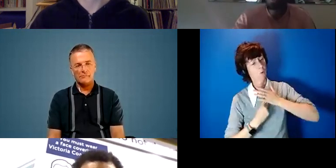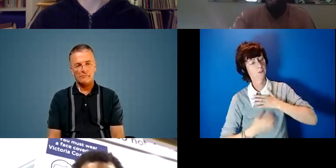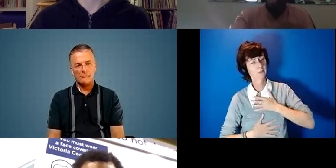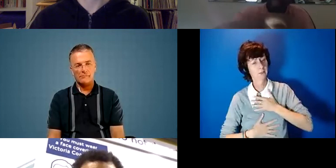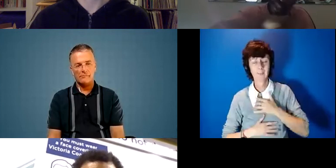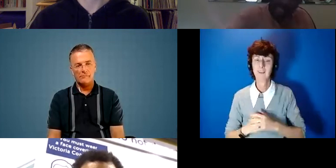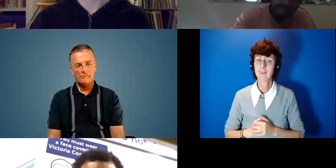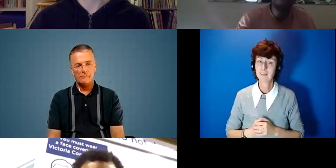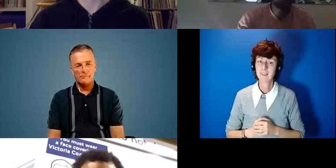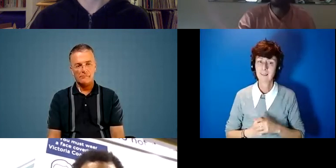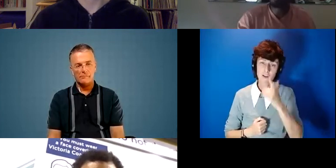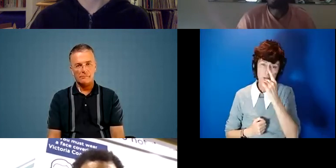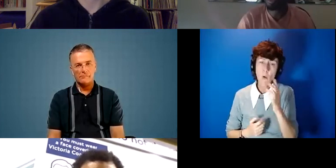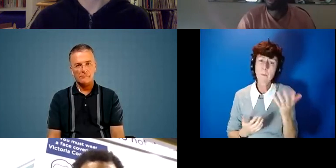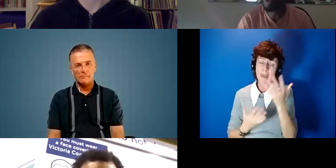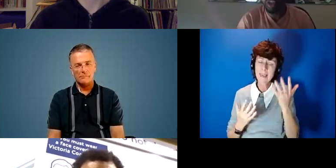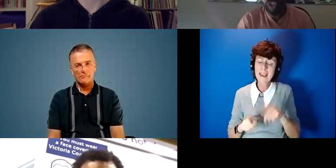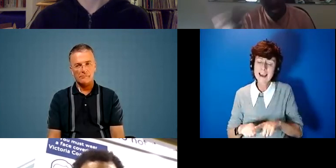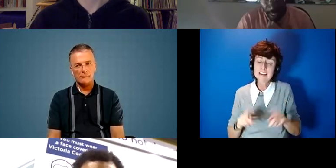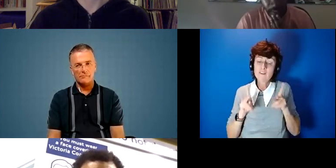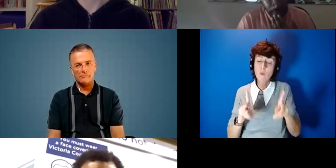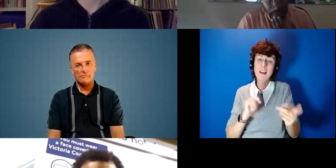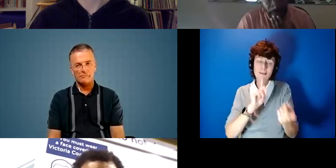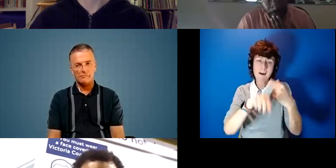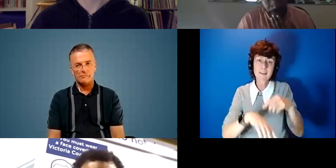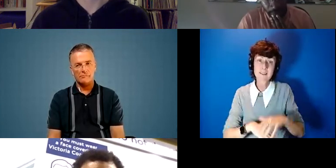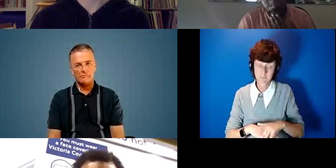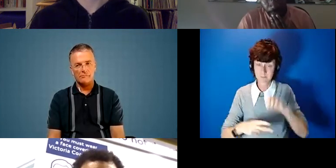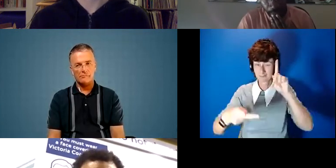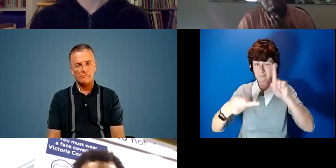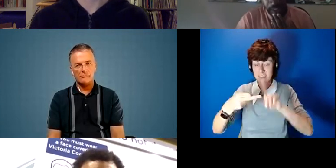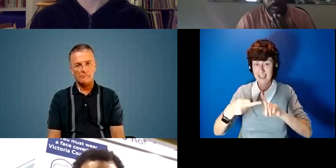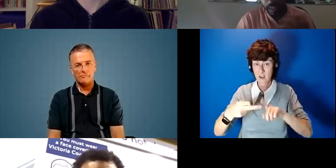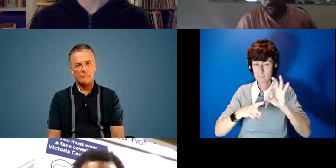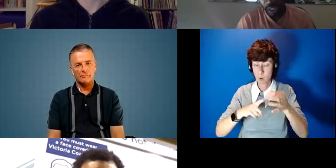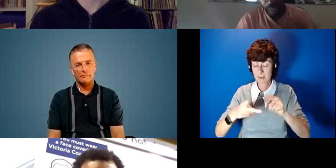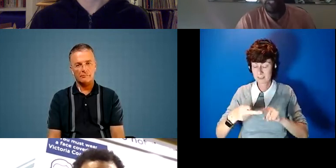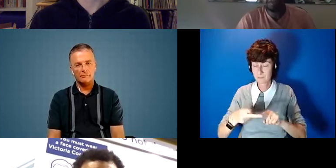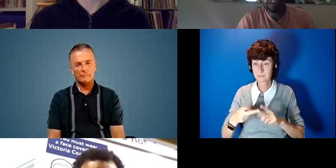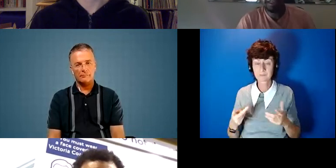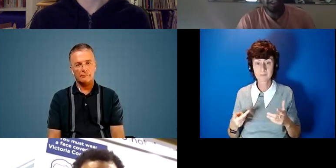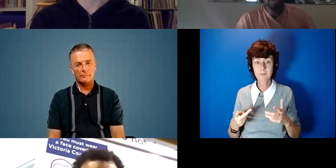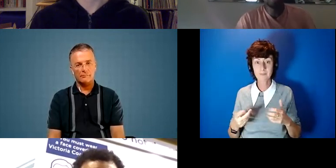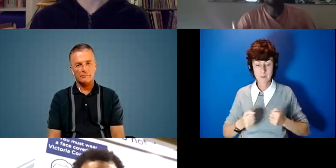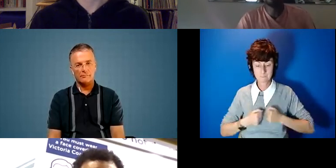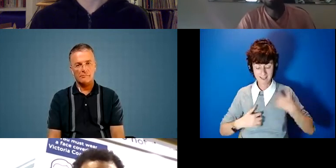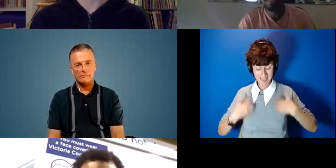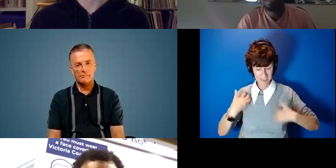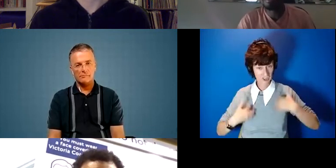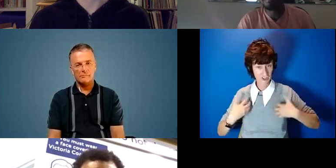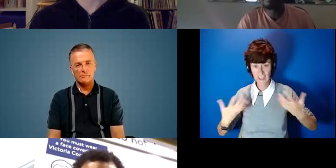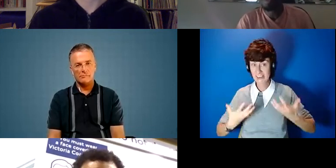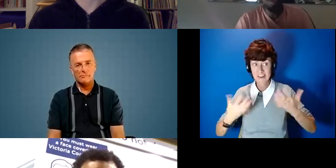perhaps it's it's a slightly different way to to answer your question and then the second um part is where am i spending my energies i think